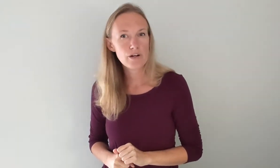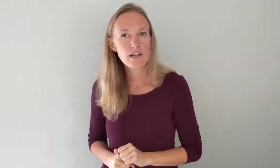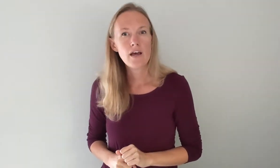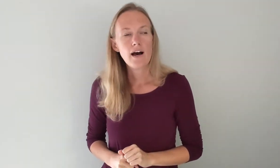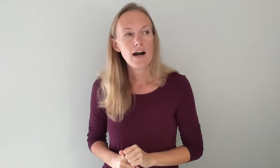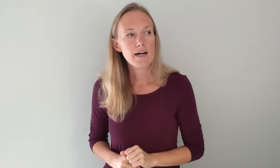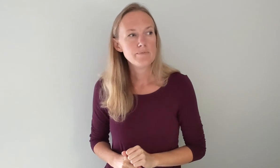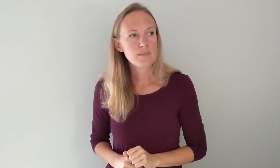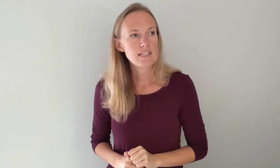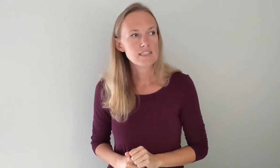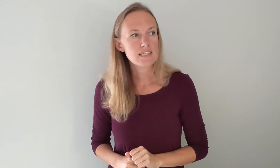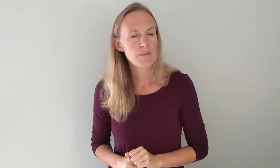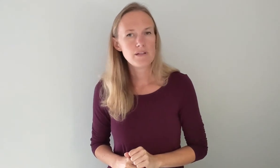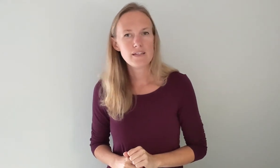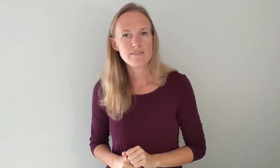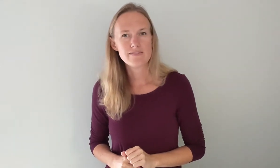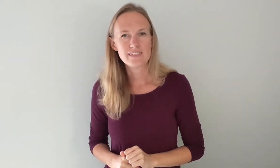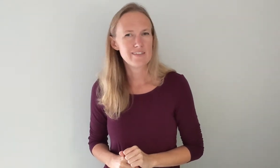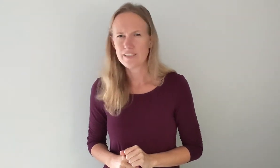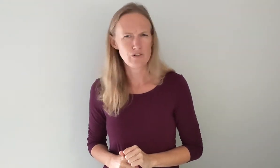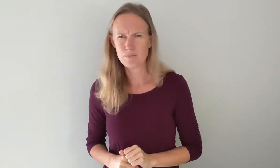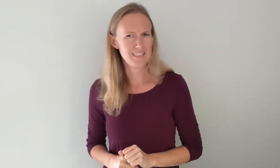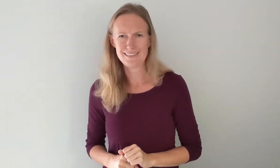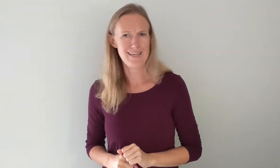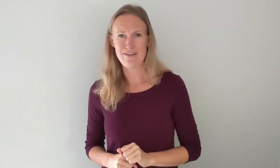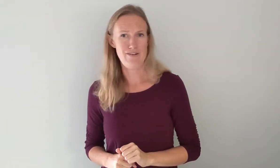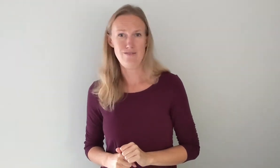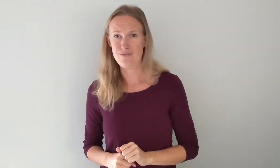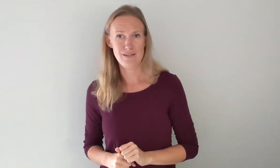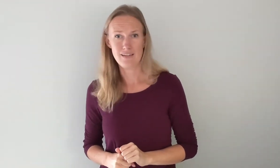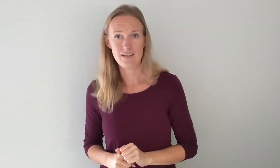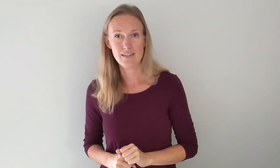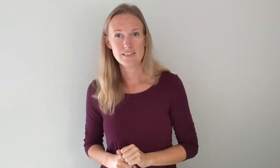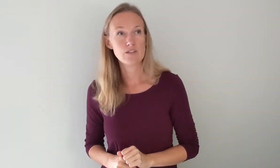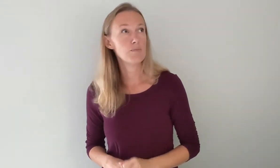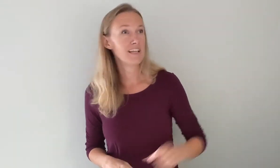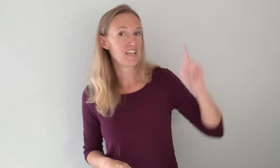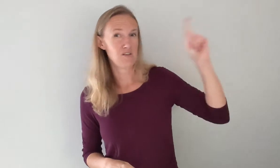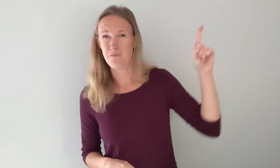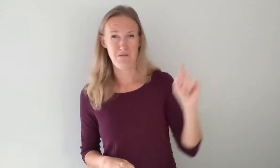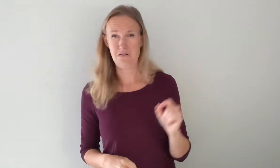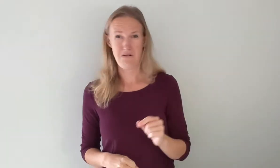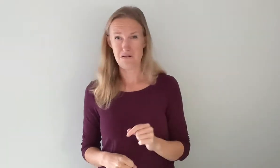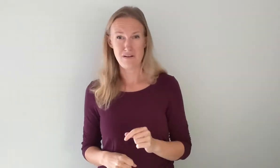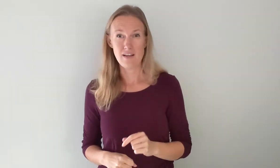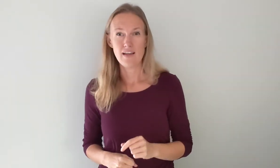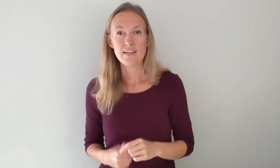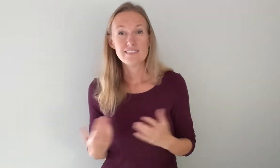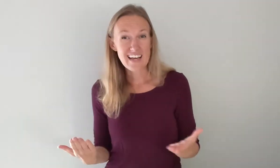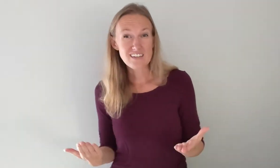there's a couple of you know like normally it's like no so you'd be like you so that's